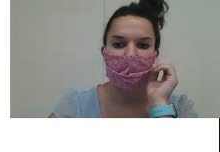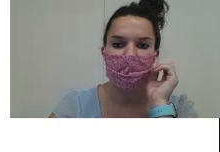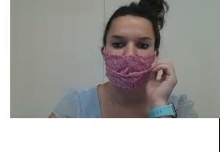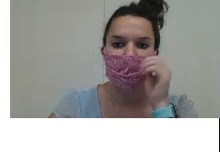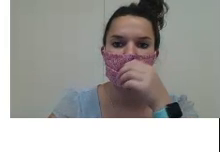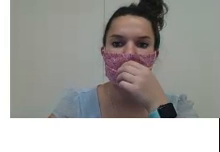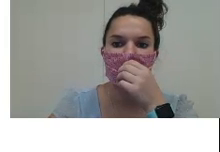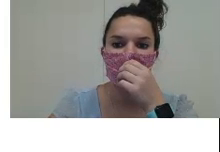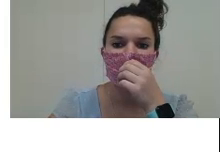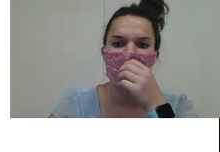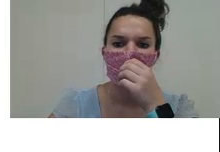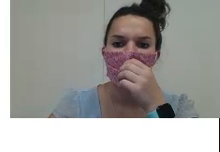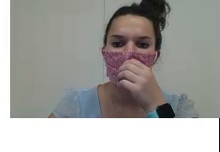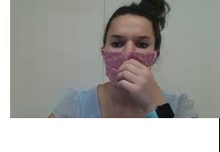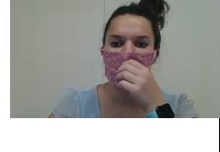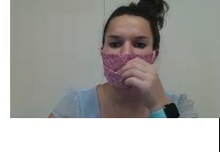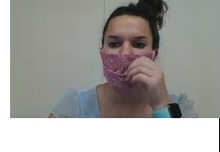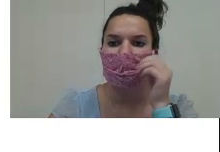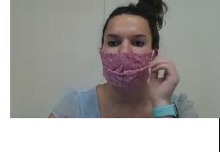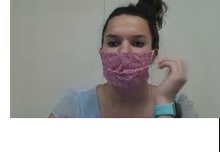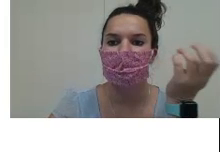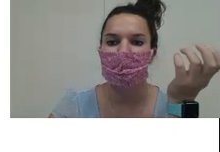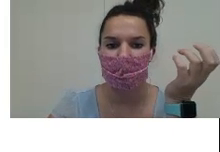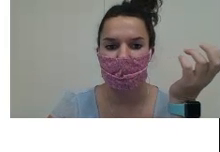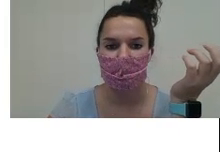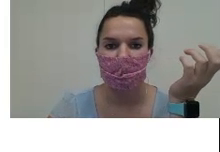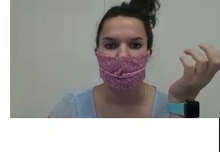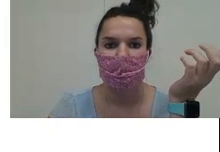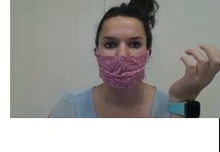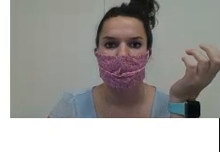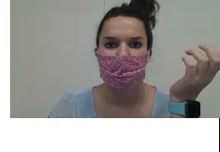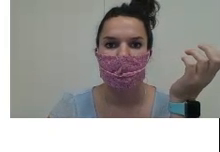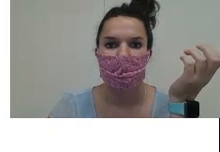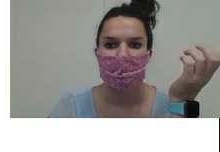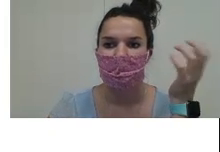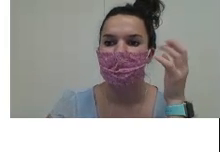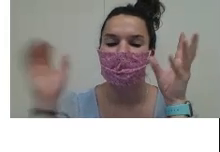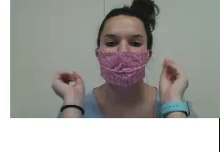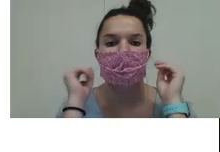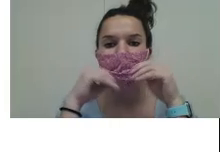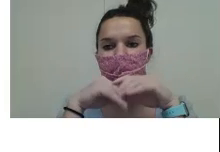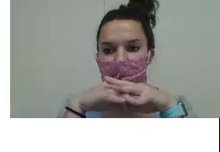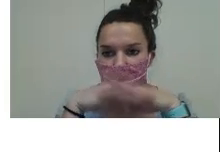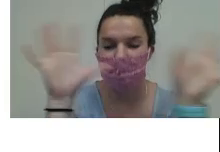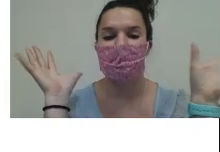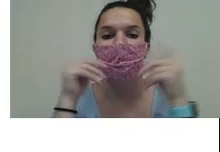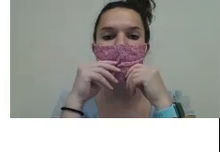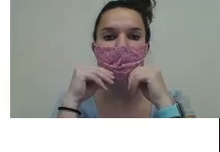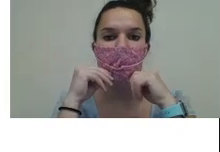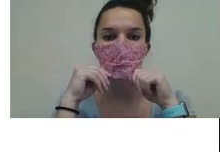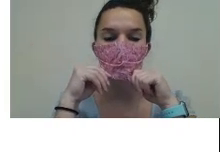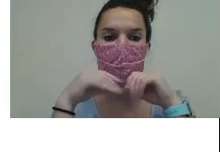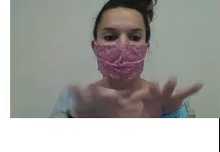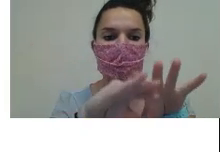these numbers, how did we get to four? Did we just magically appear